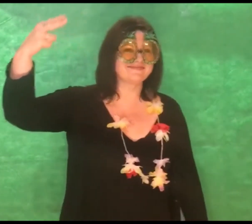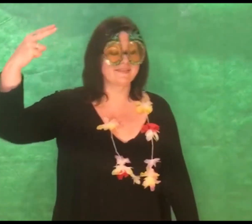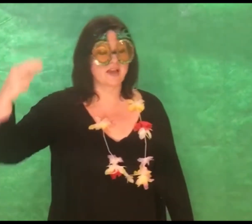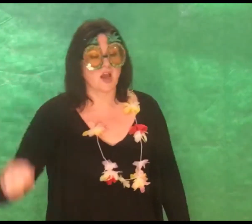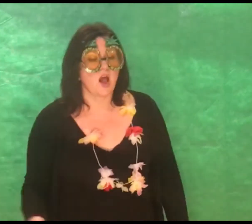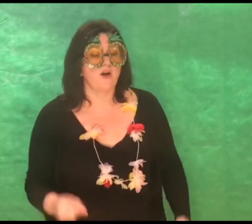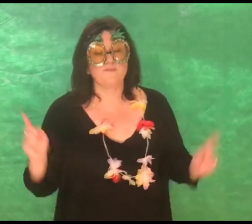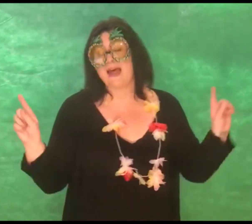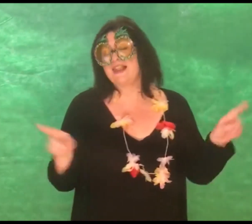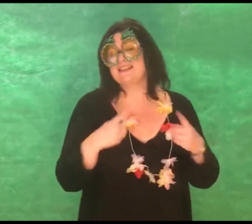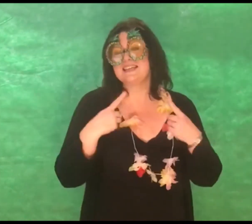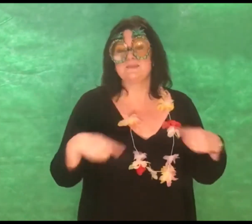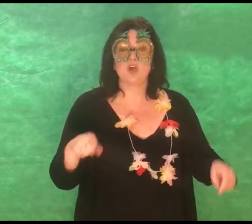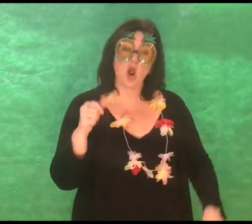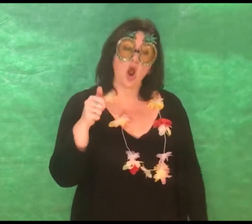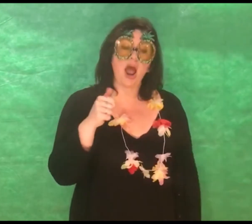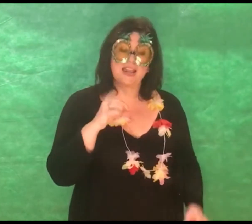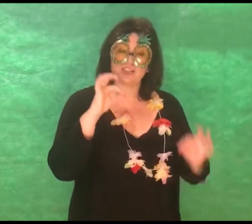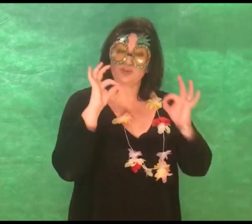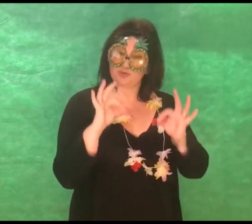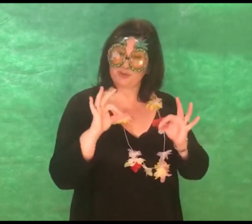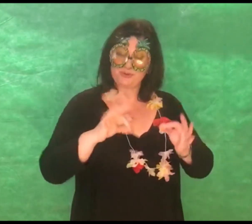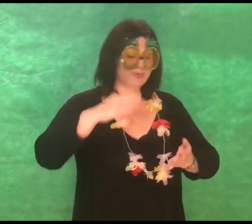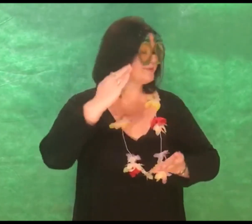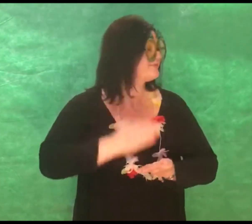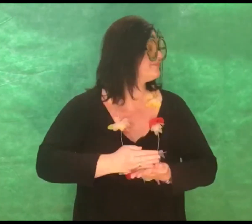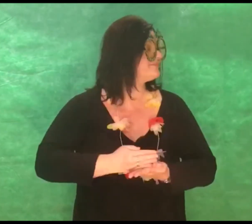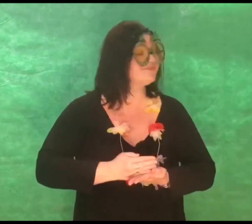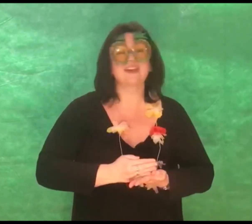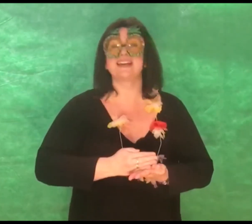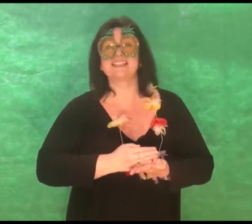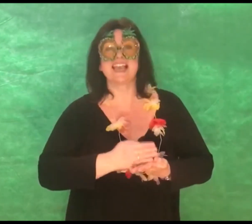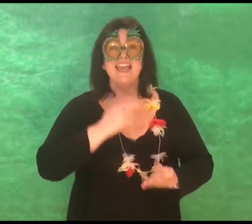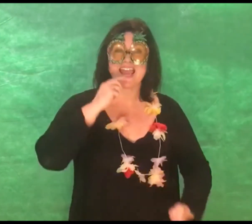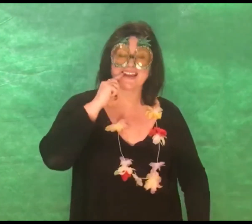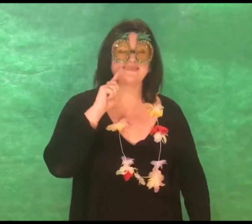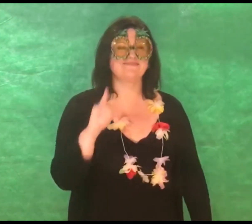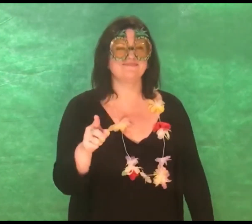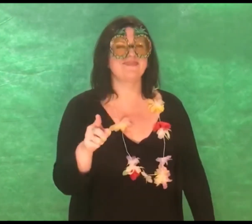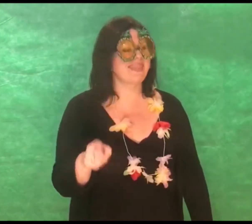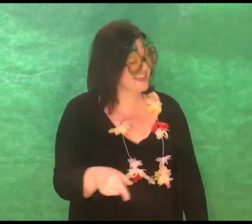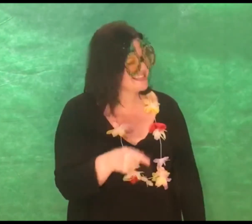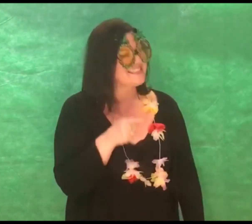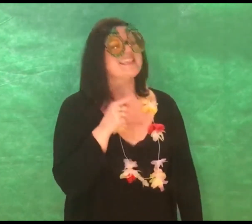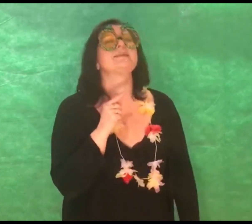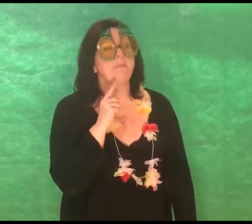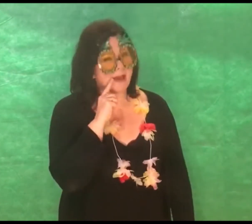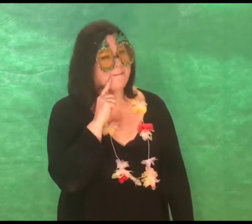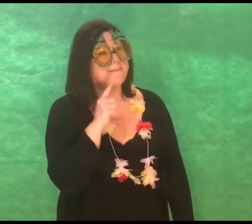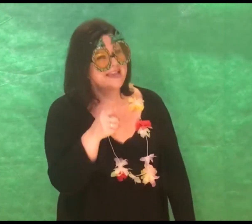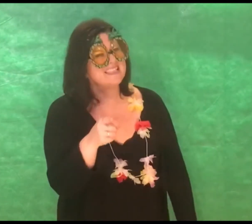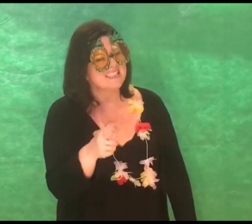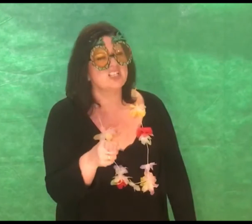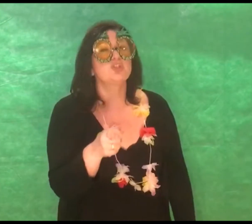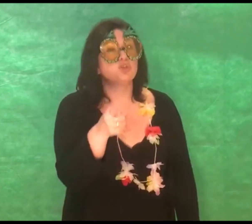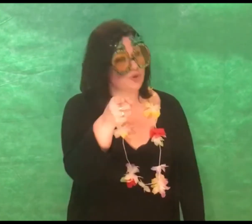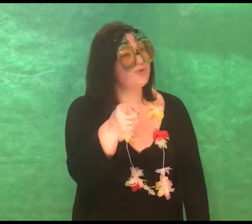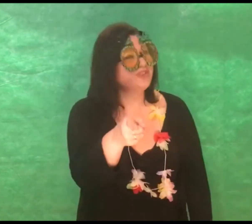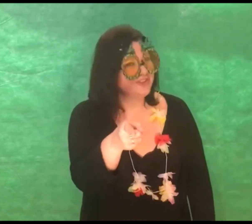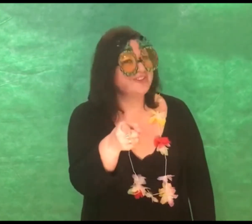a melody pure and true Singing, this is my message to you